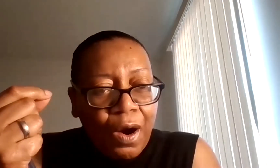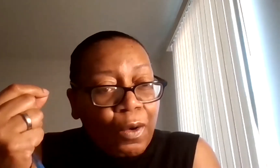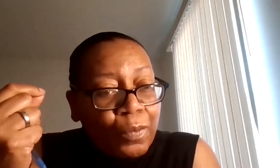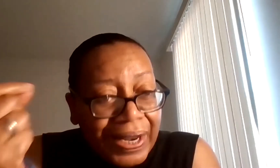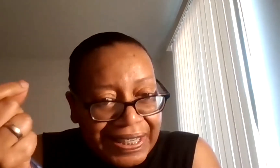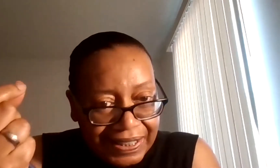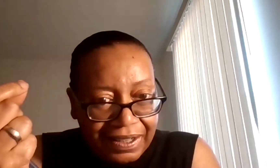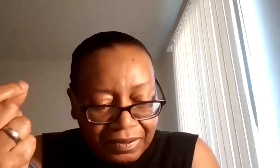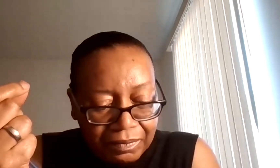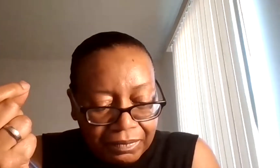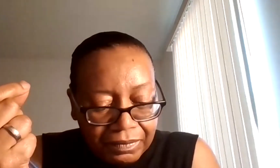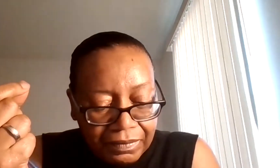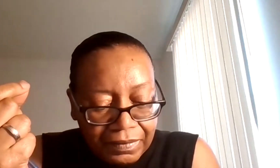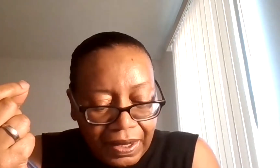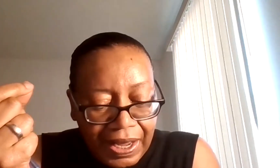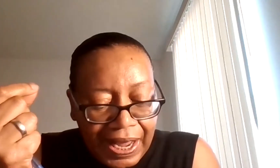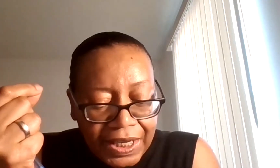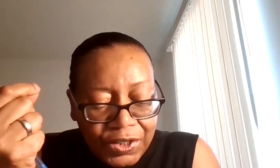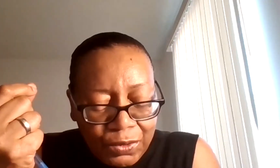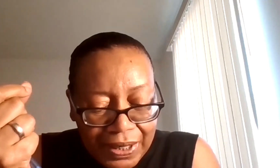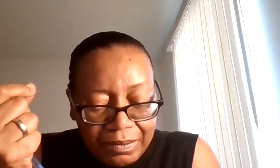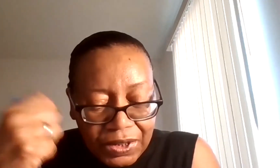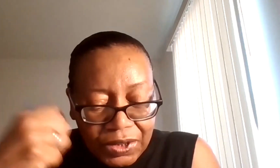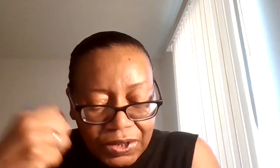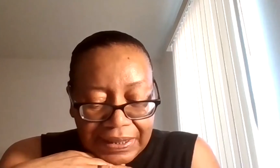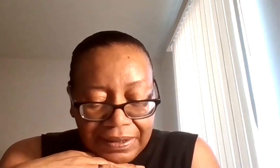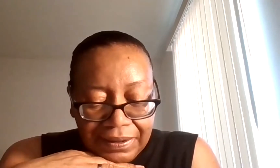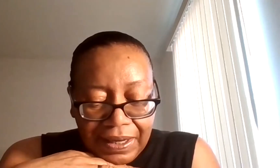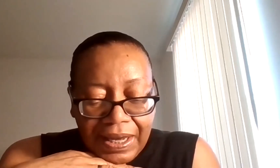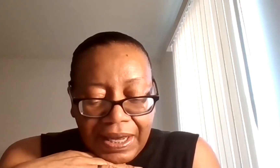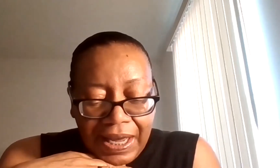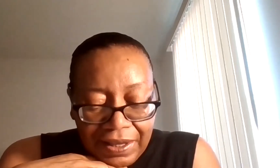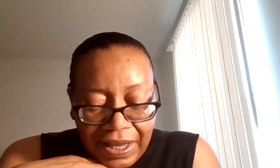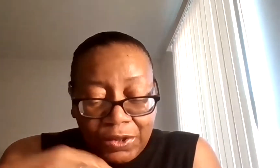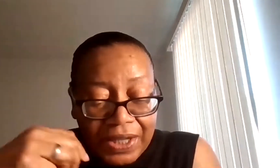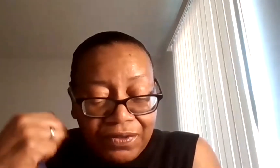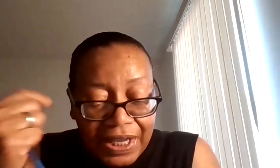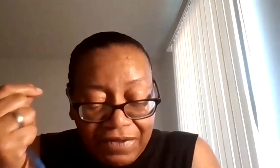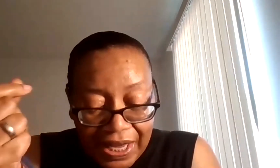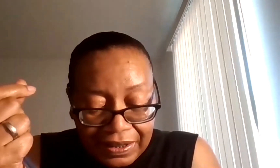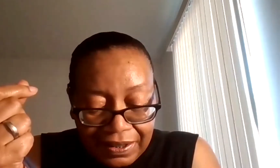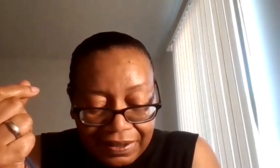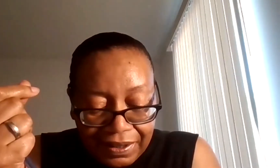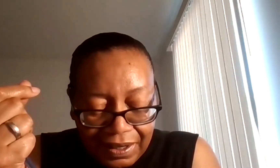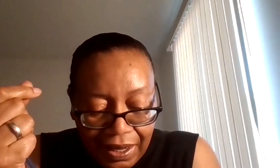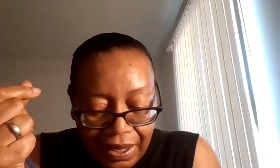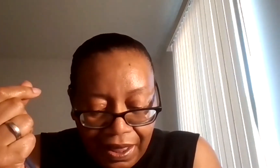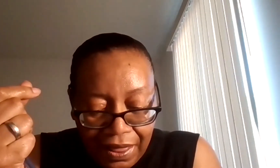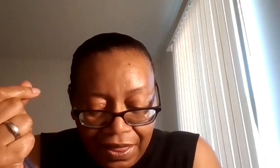or witnessing an extreme distress, a stressful event